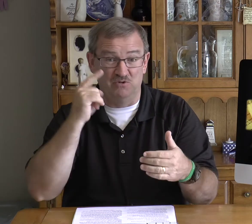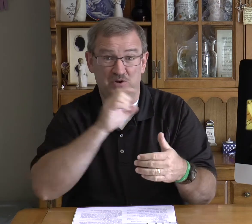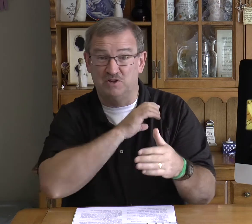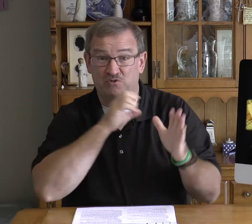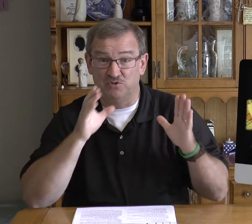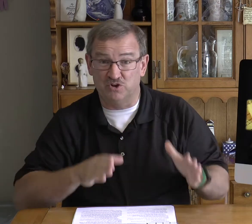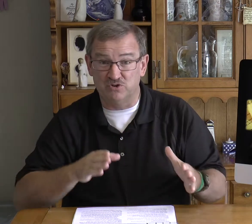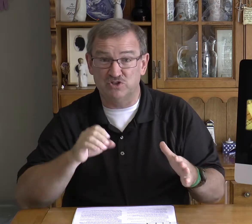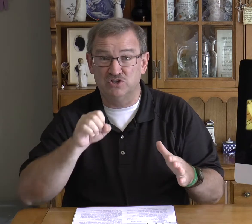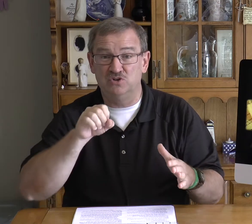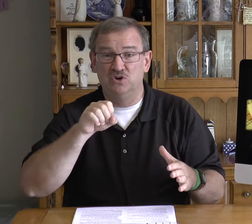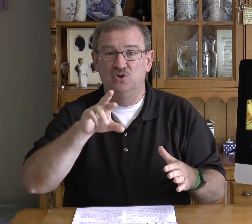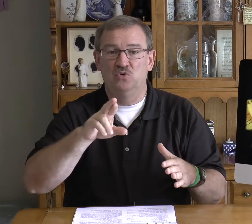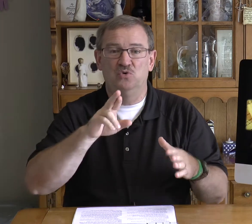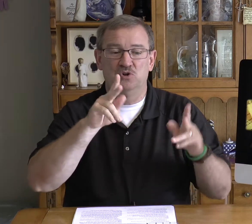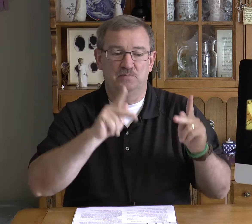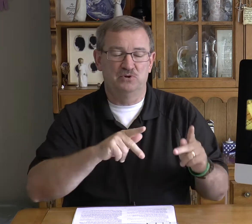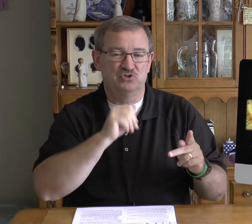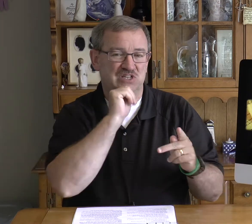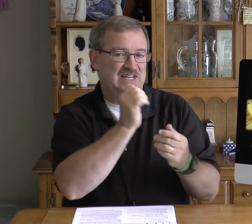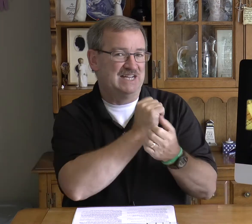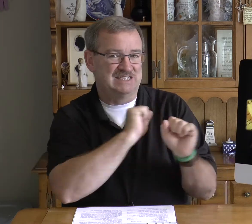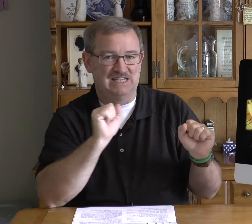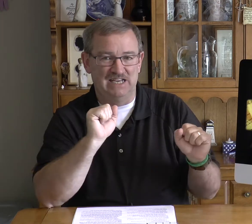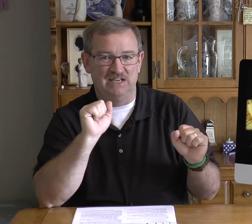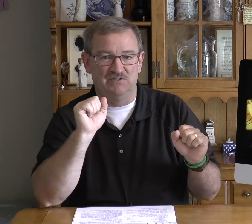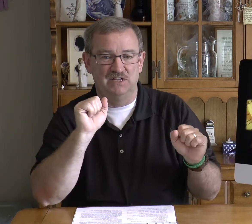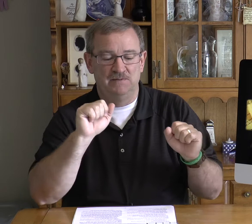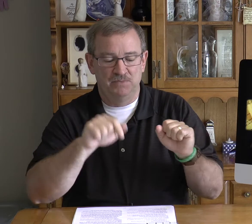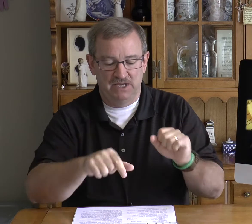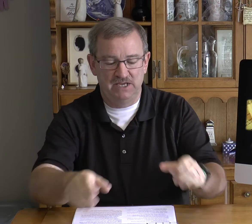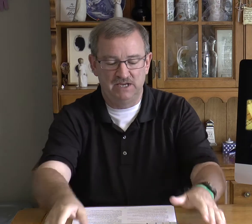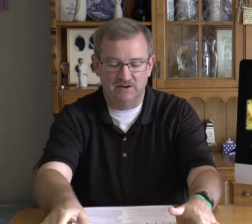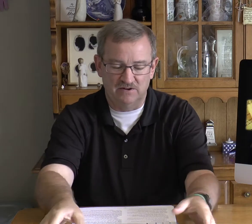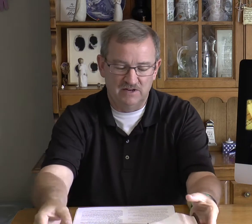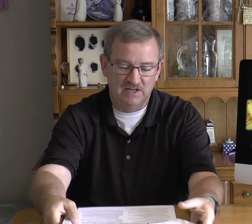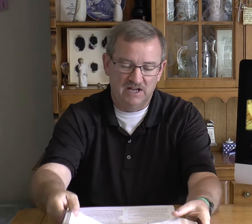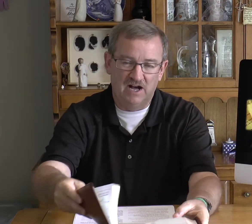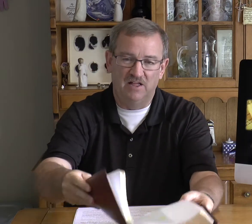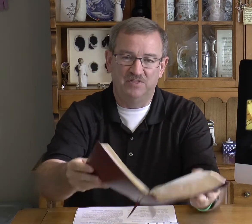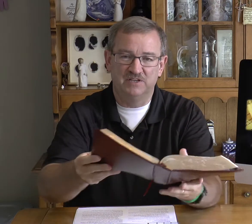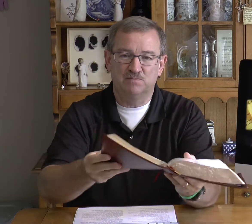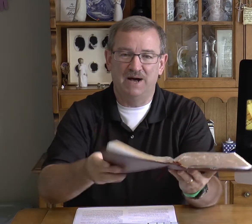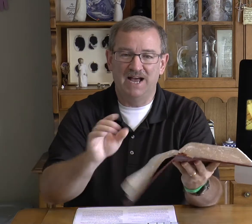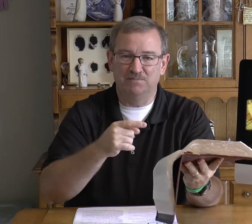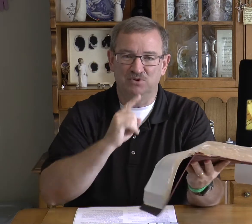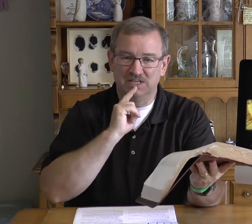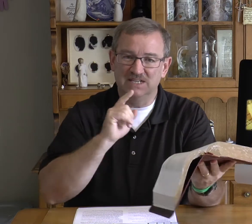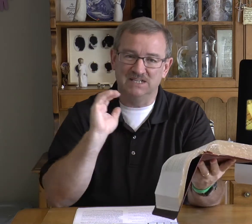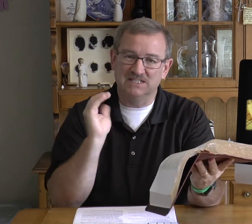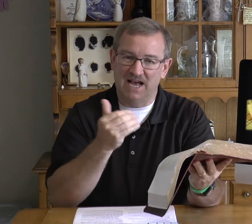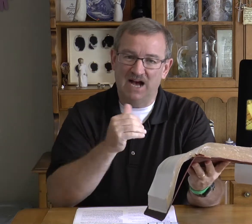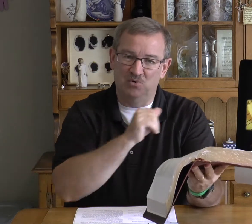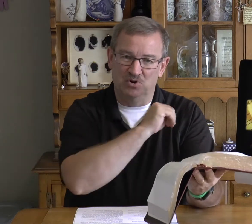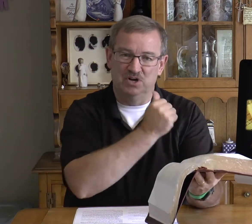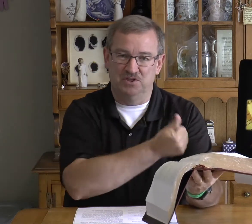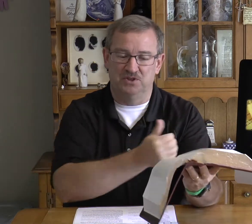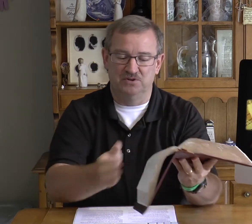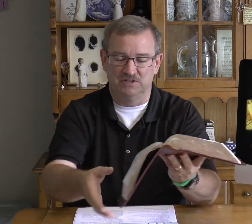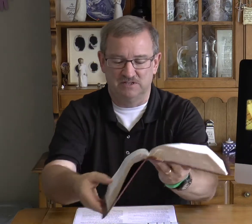whether it's for the Christian or the person not saved here this Bible is our authority